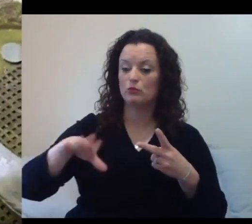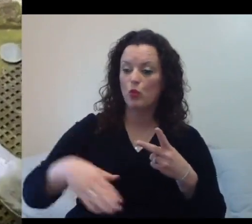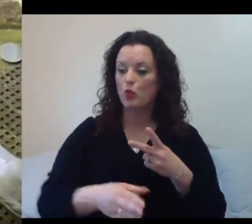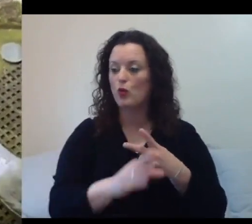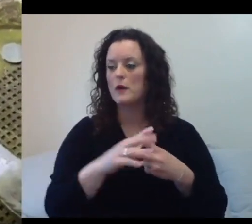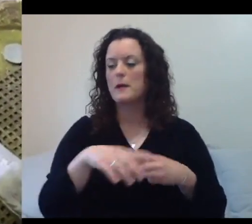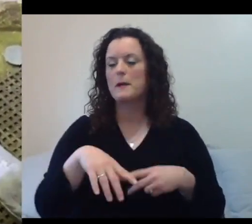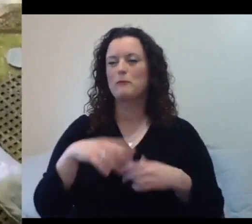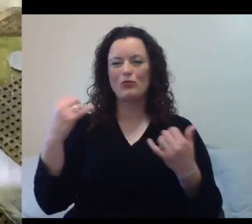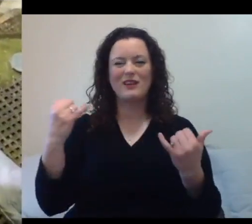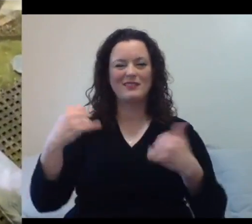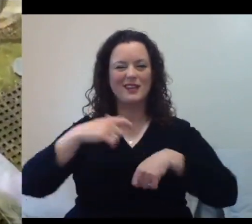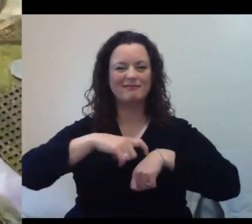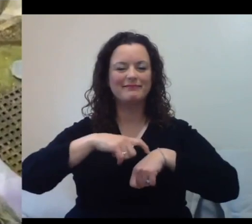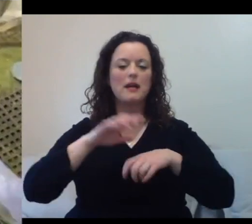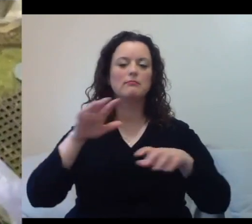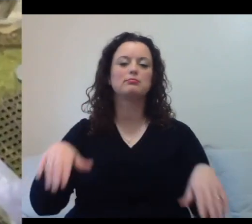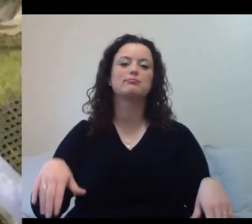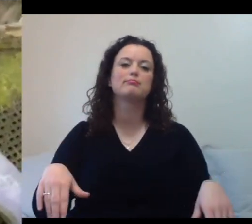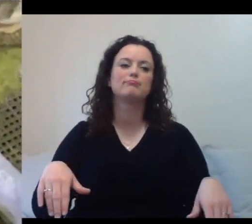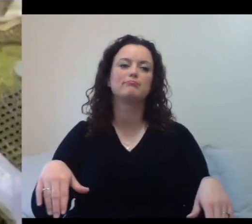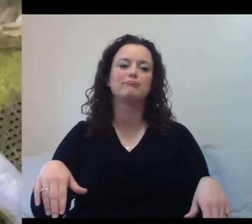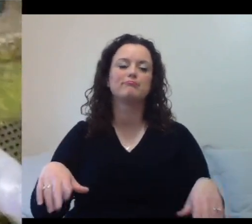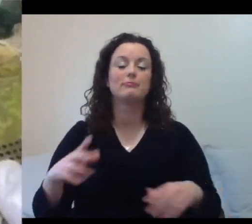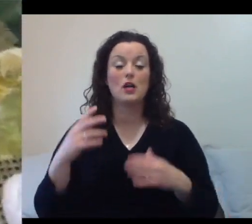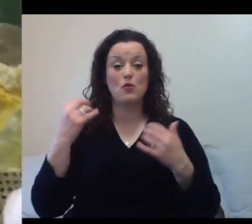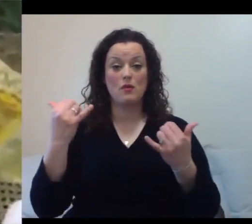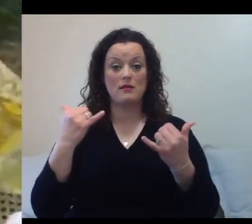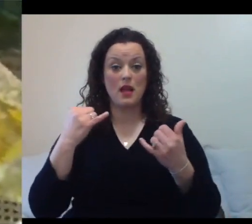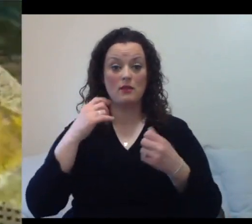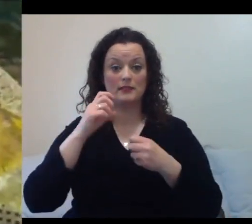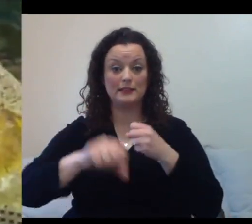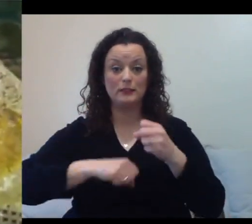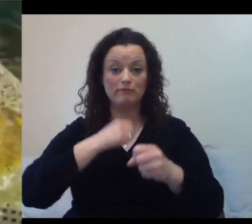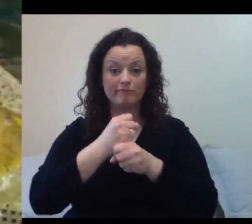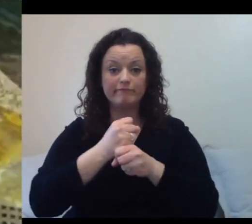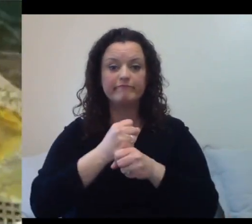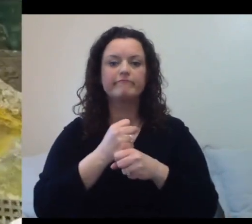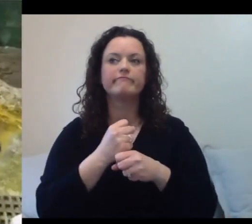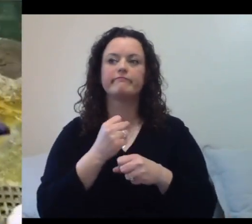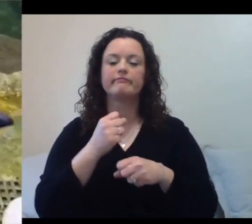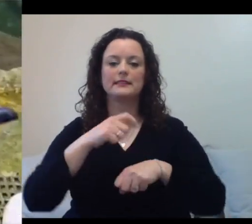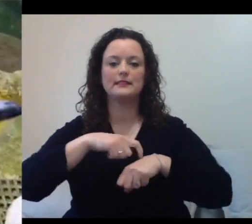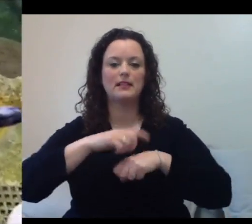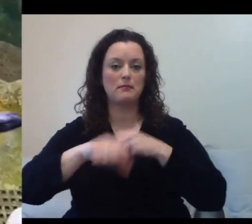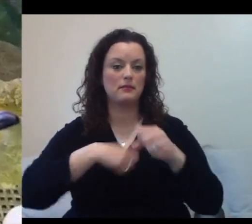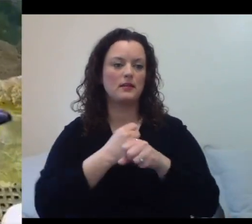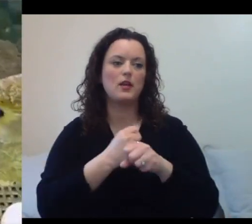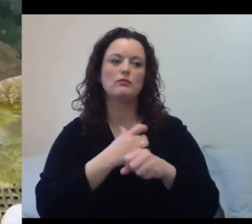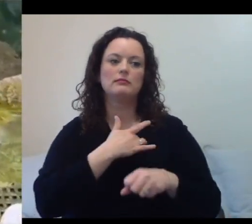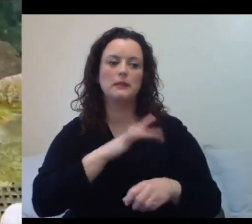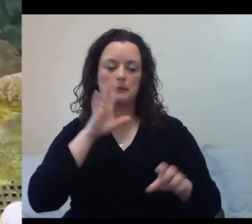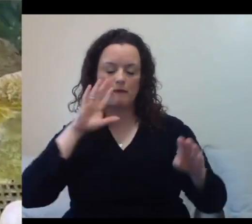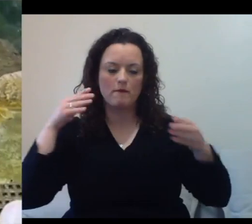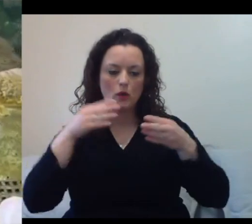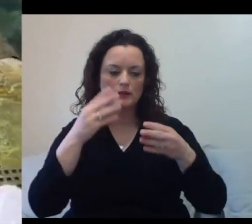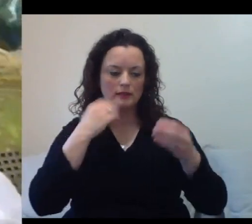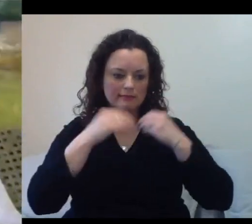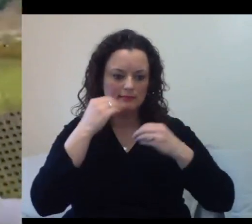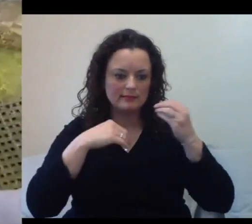they're also more concerned with replacing their feathers and healthy breeze. But they do spend a lot of time in the water. When it